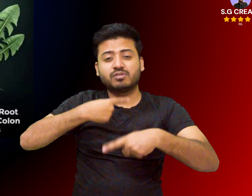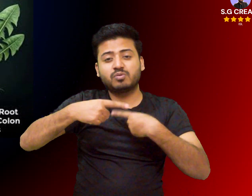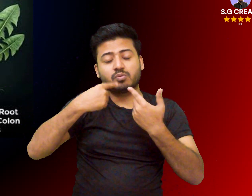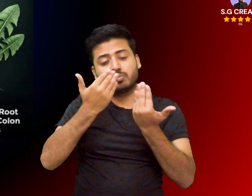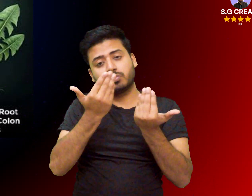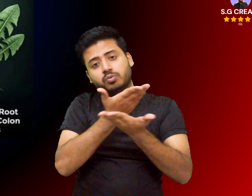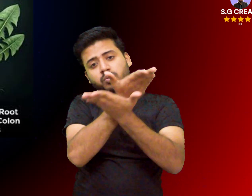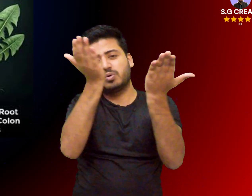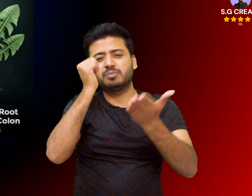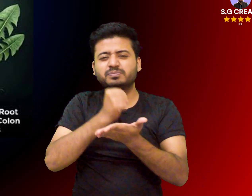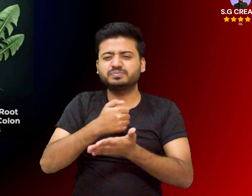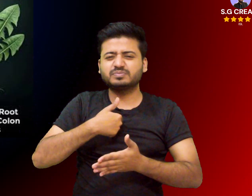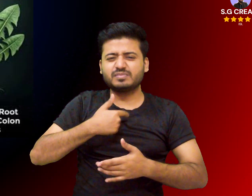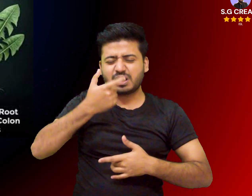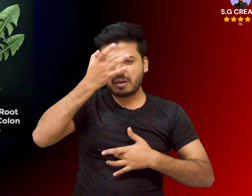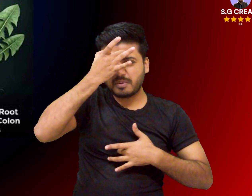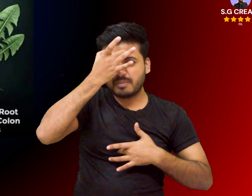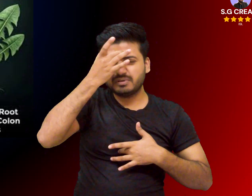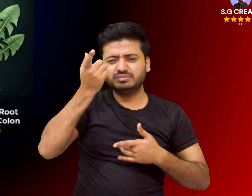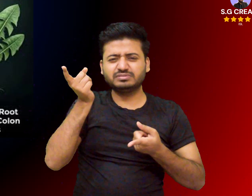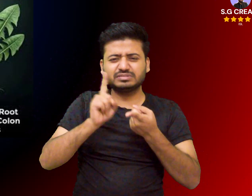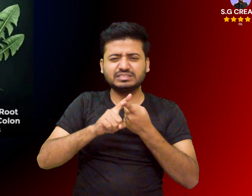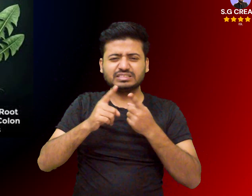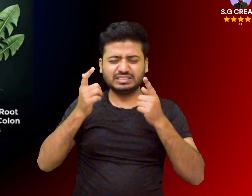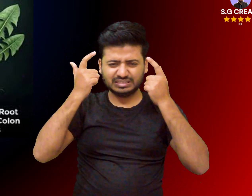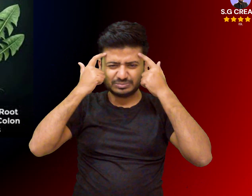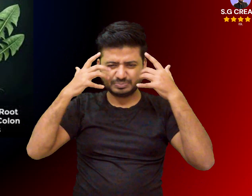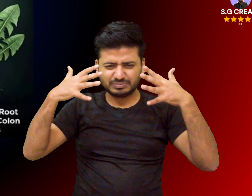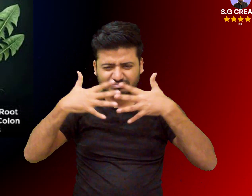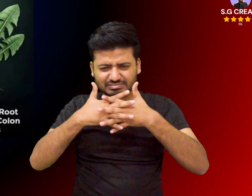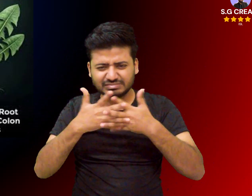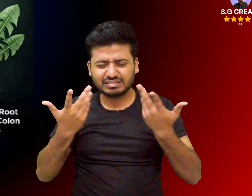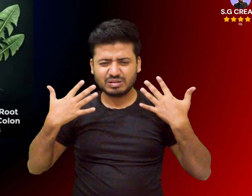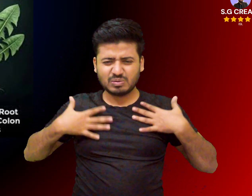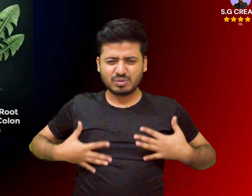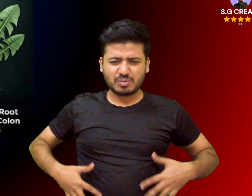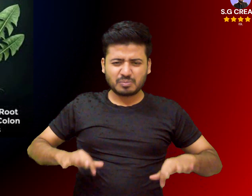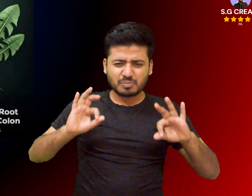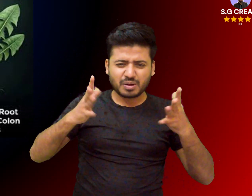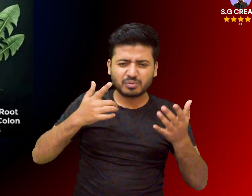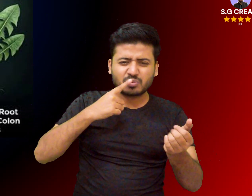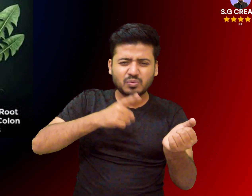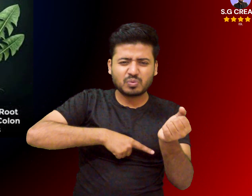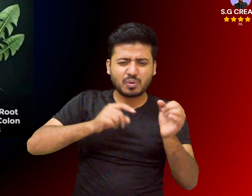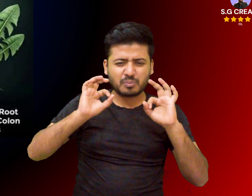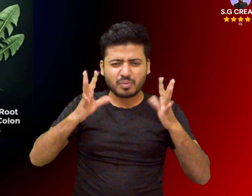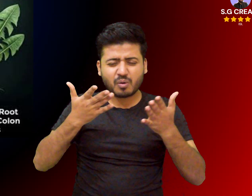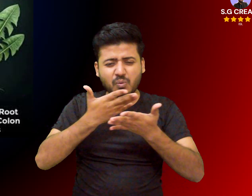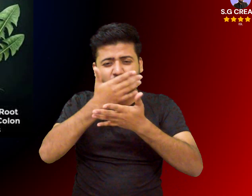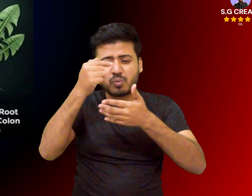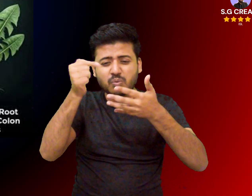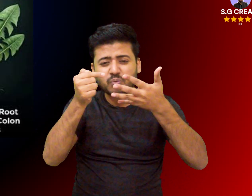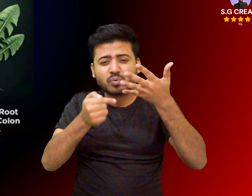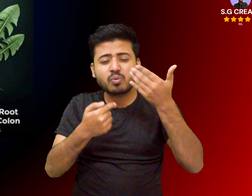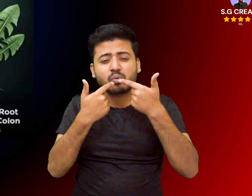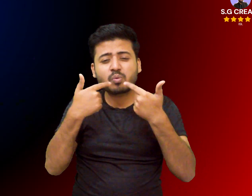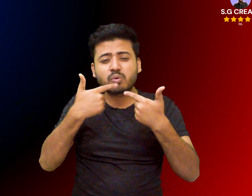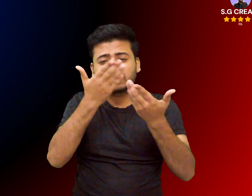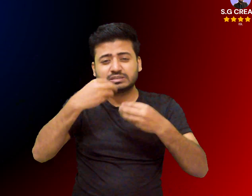or weight loss in the mice complex composition researchers found that the anti-cancer effect comes from the combination of compounds